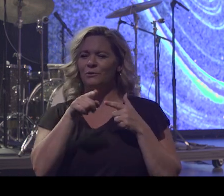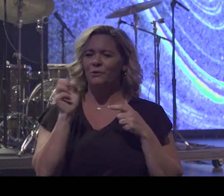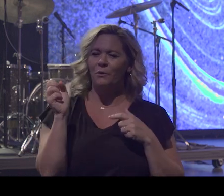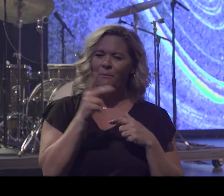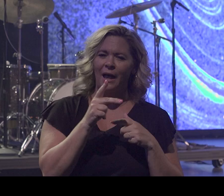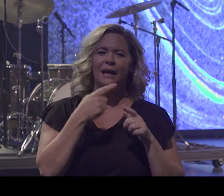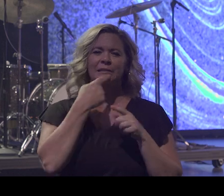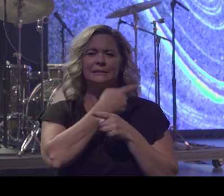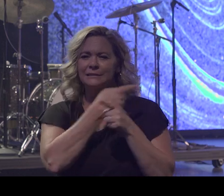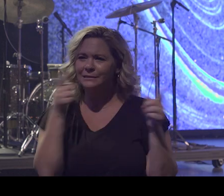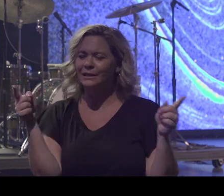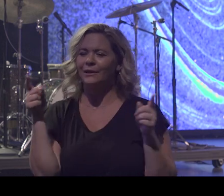how good I am.